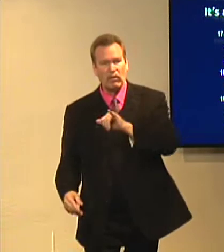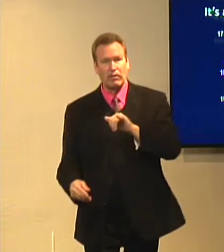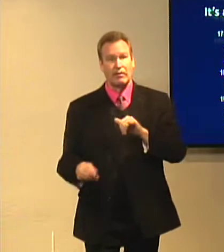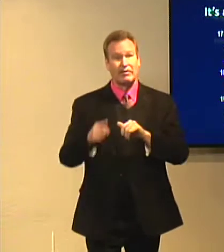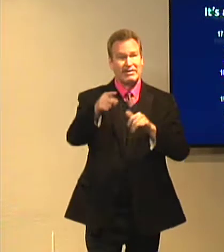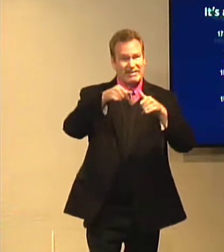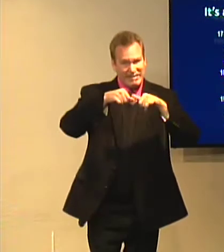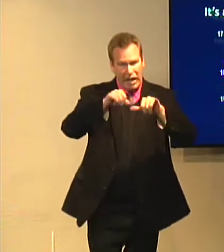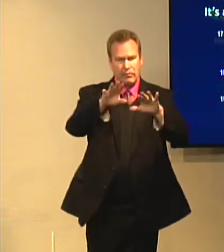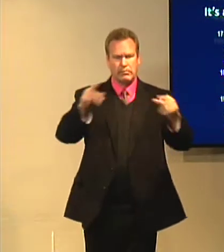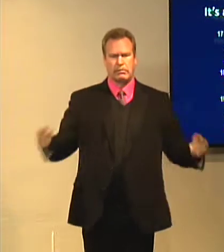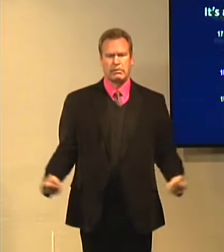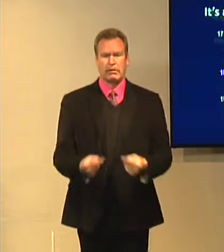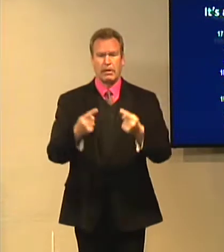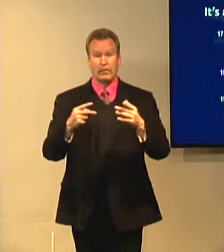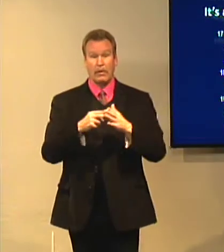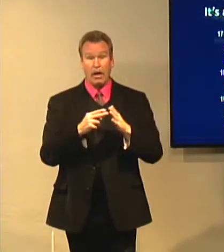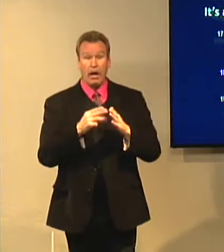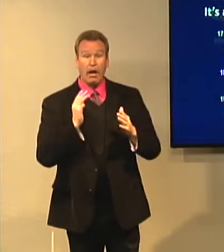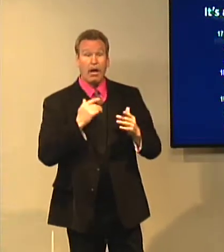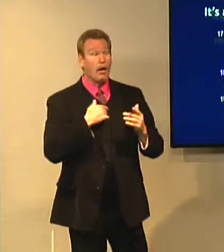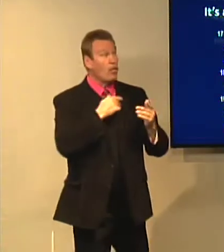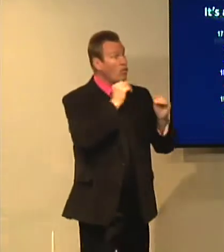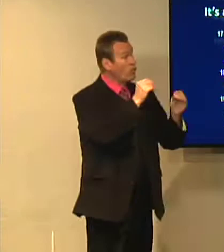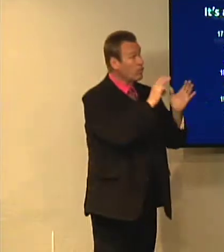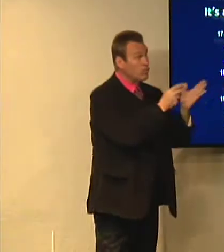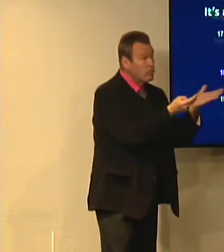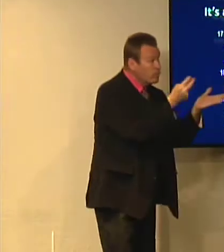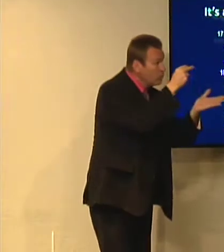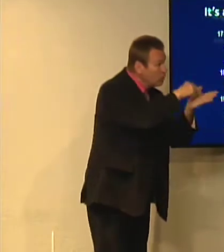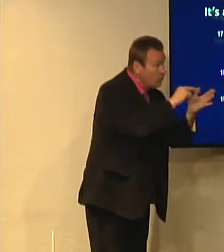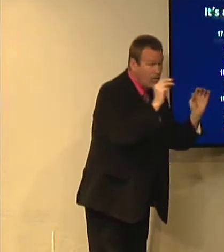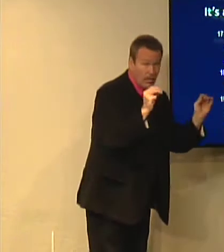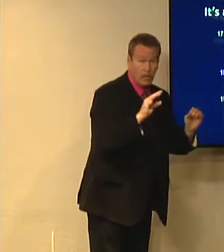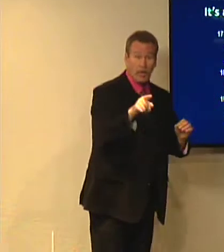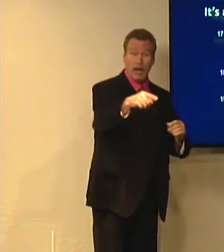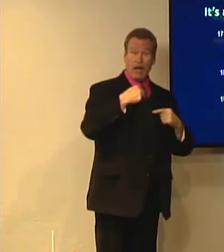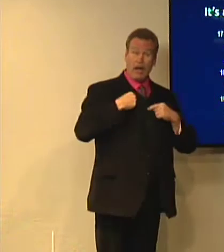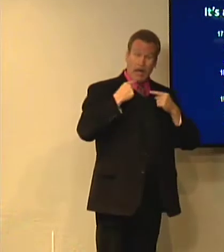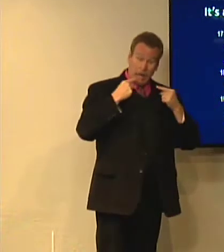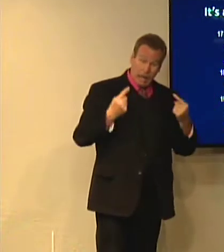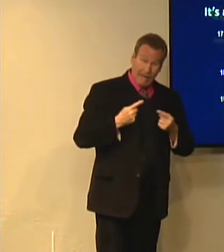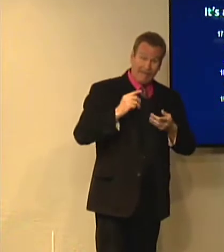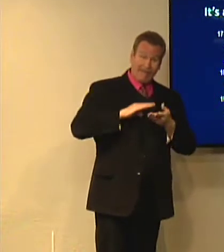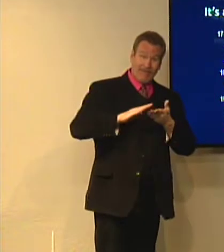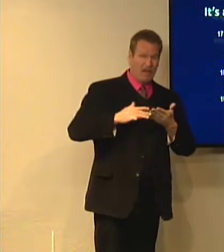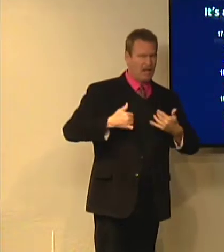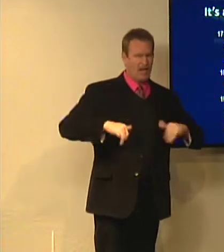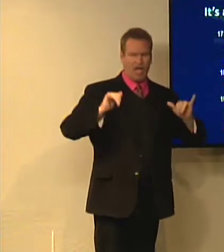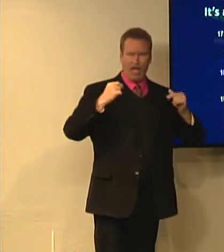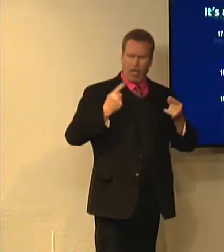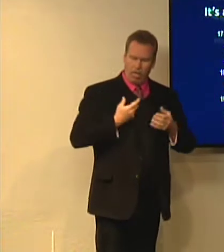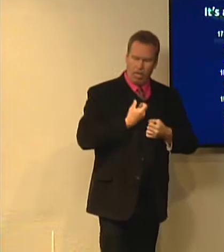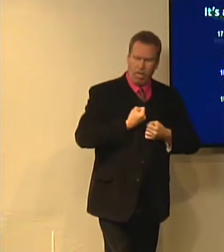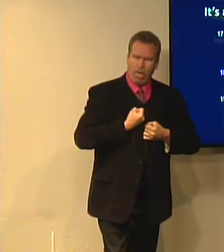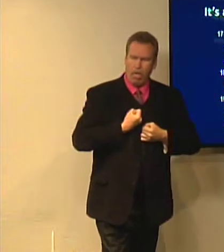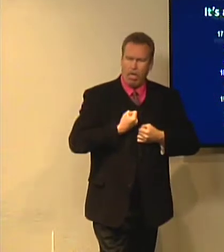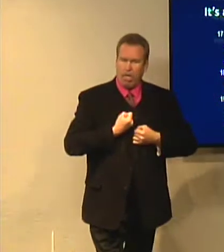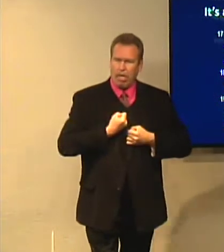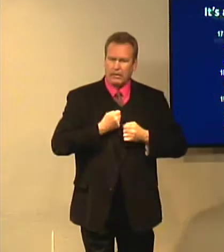And you are still in your sins. Jesus Christ was not raised. Your sins cannot be forgiven.